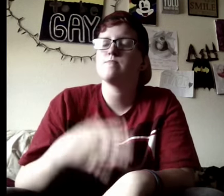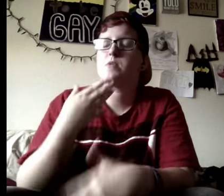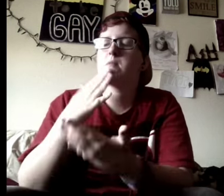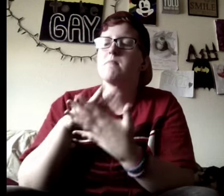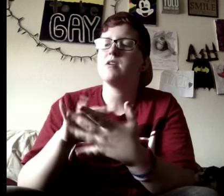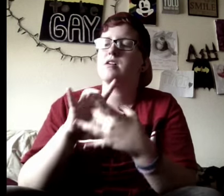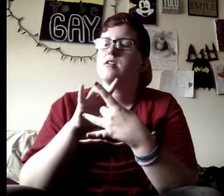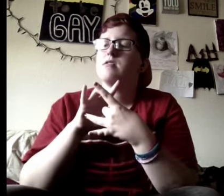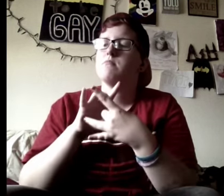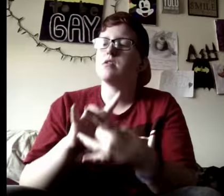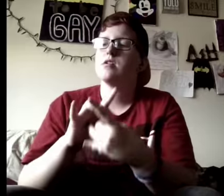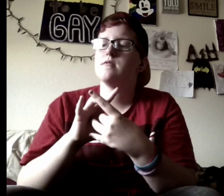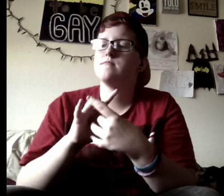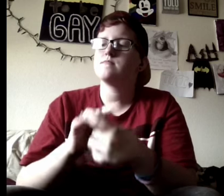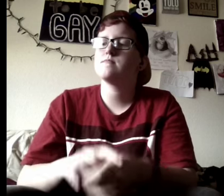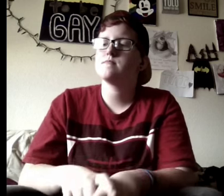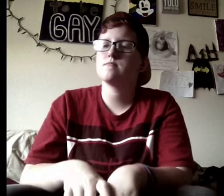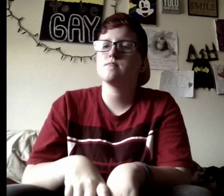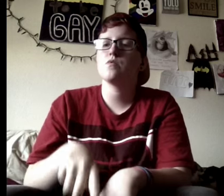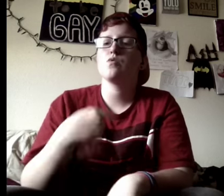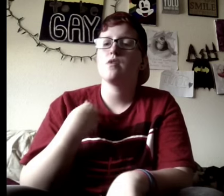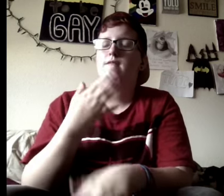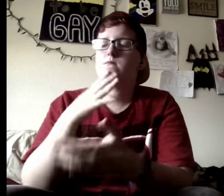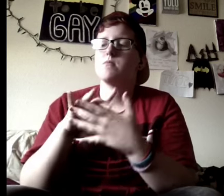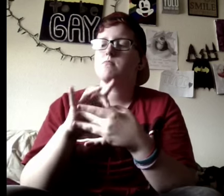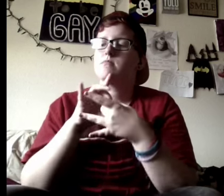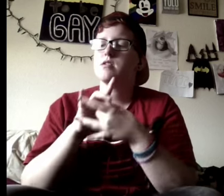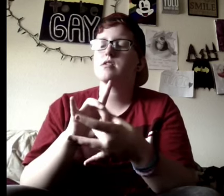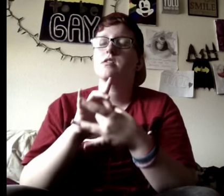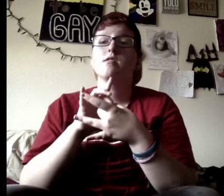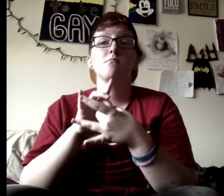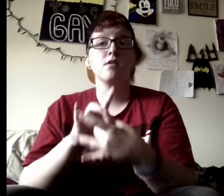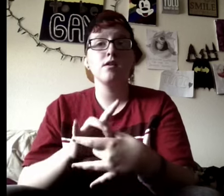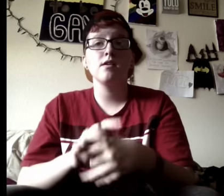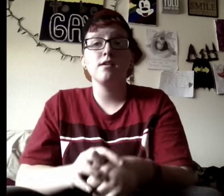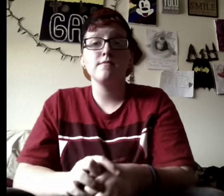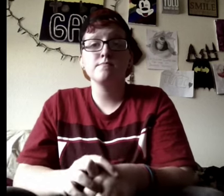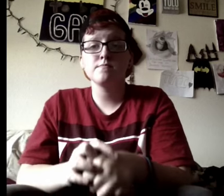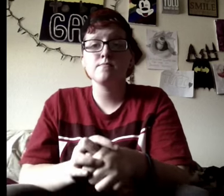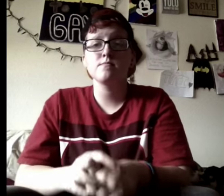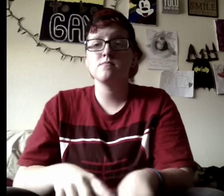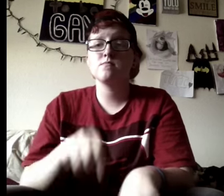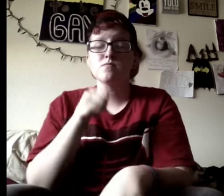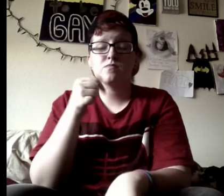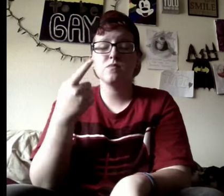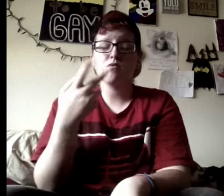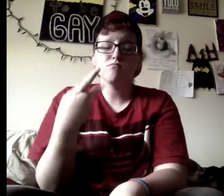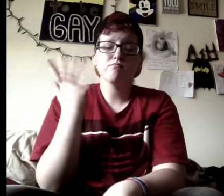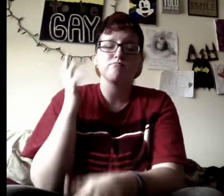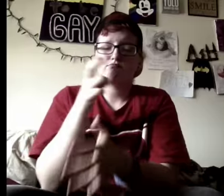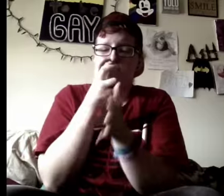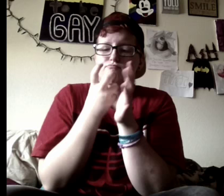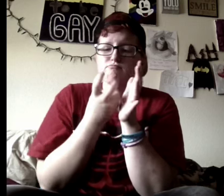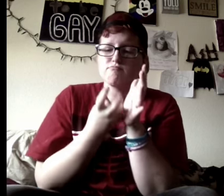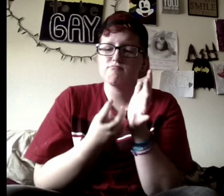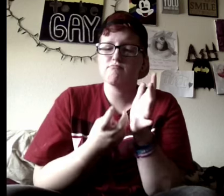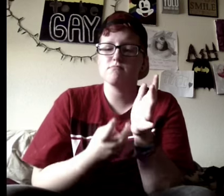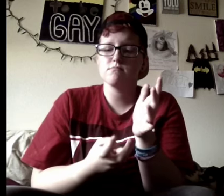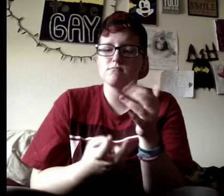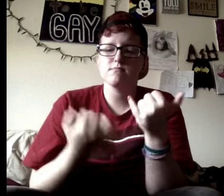we got bad blood, hey! And now we got bad blood, you know we used to be mad love, so